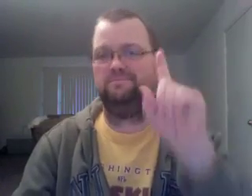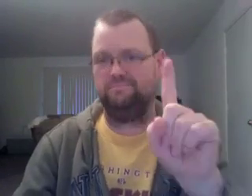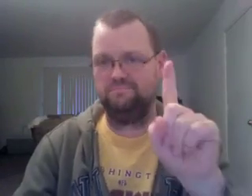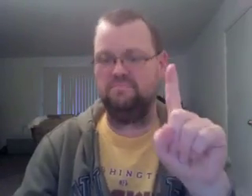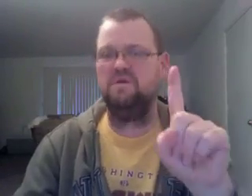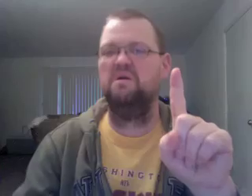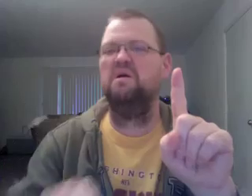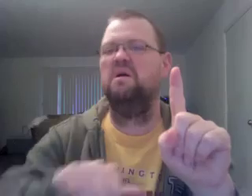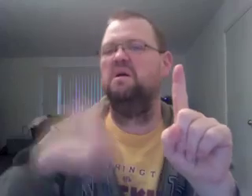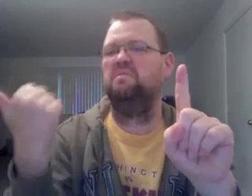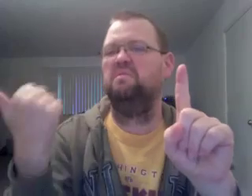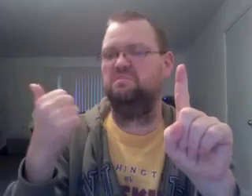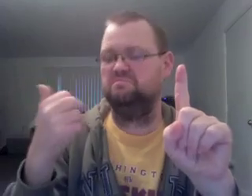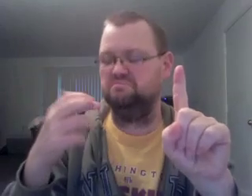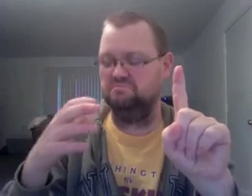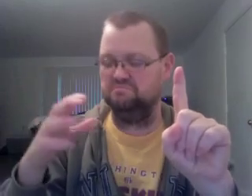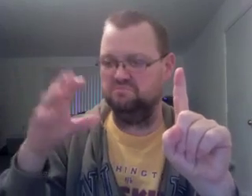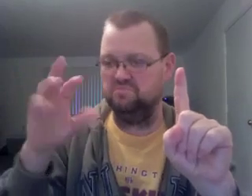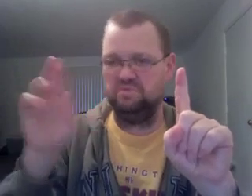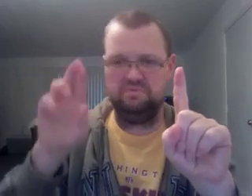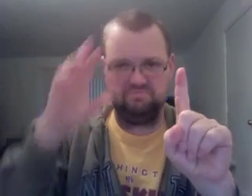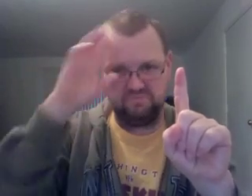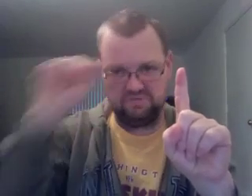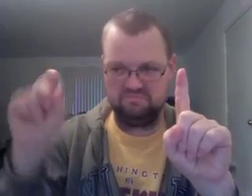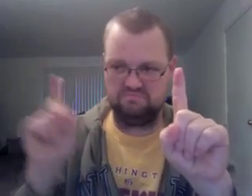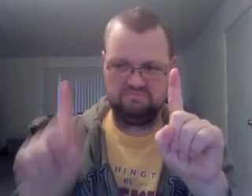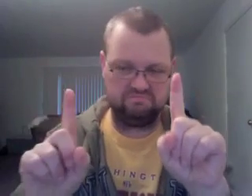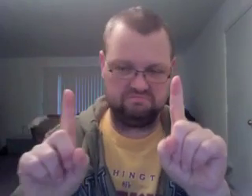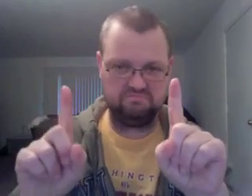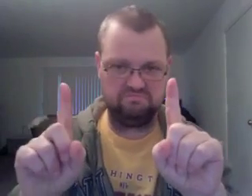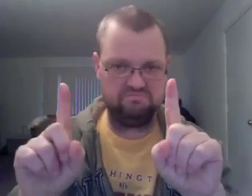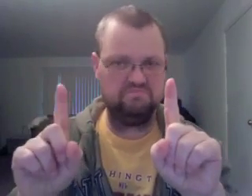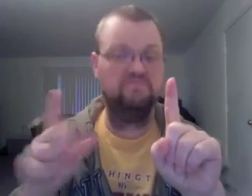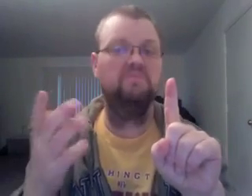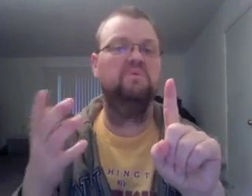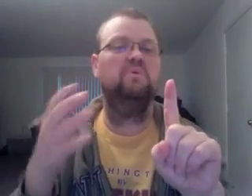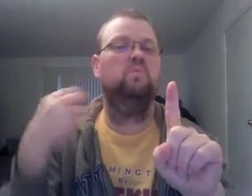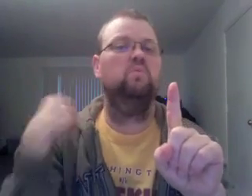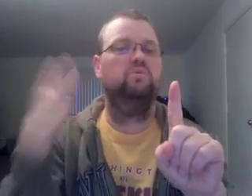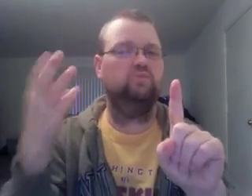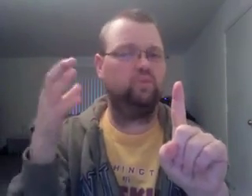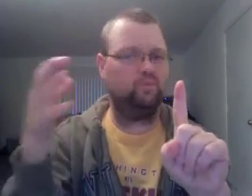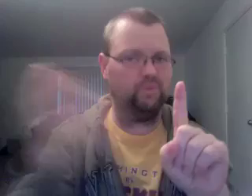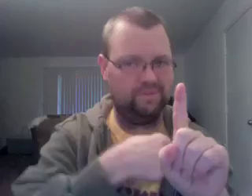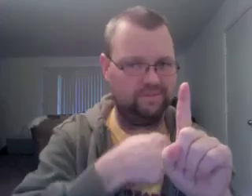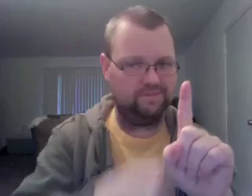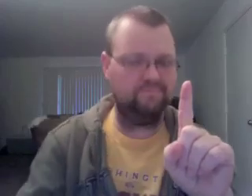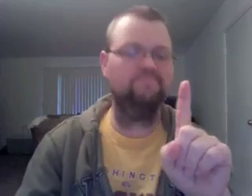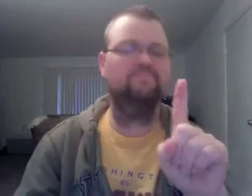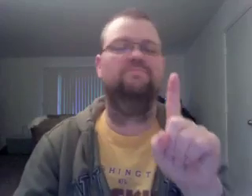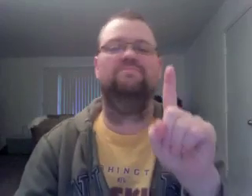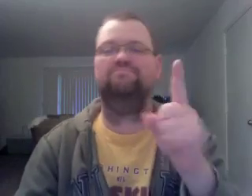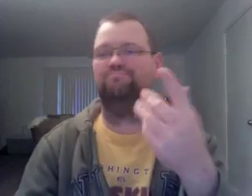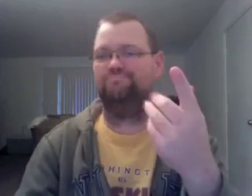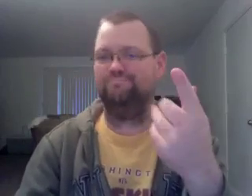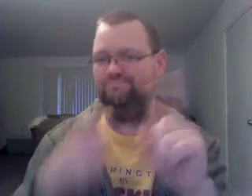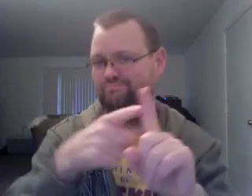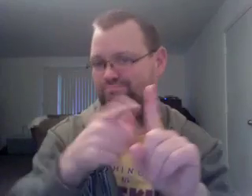33rd place finish. But that's not about Greg Denny Hamlin. Only had a chance at a championship. And now, before the race day, it's in today's final three